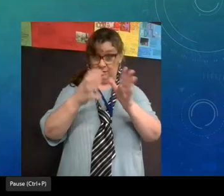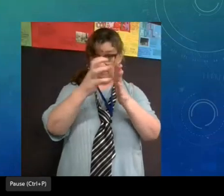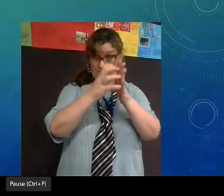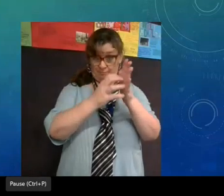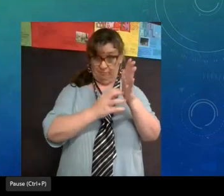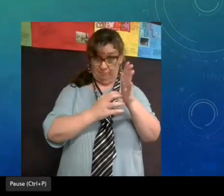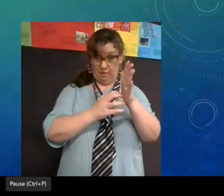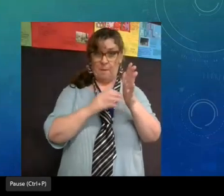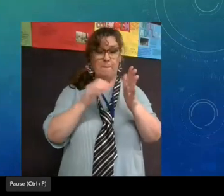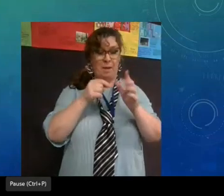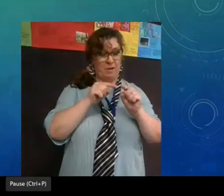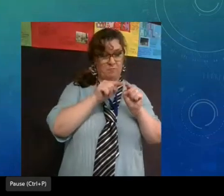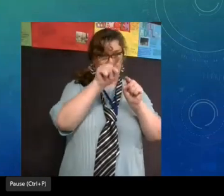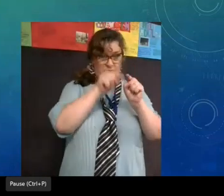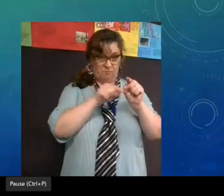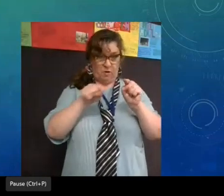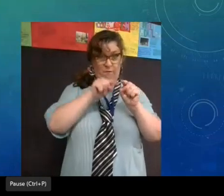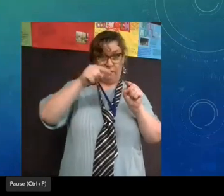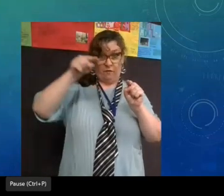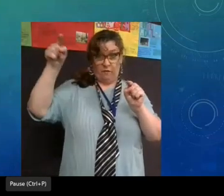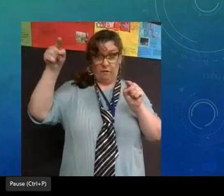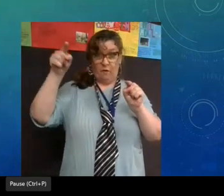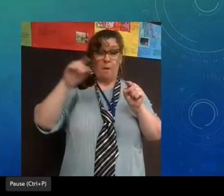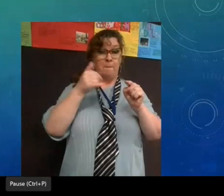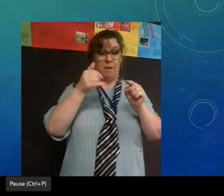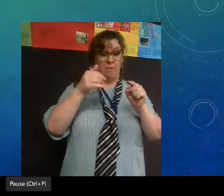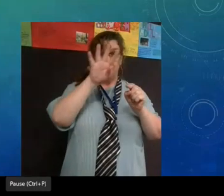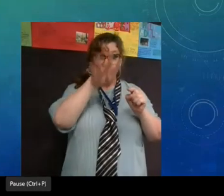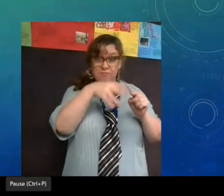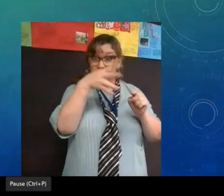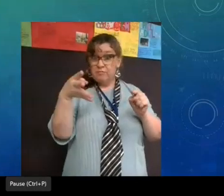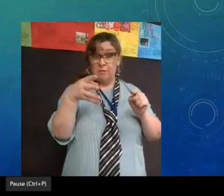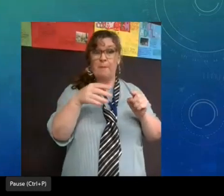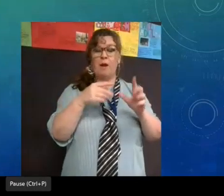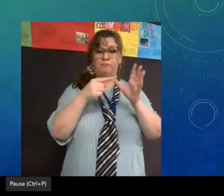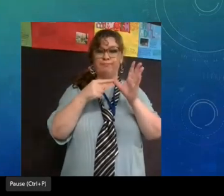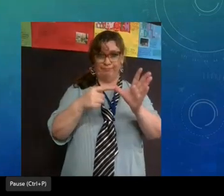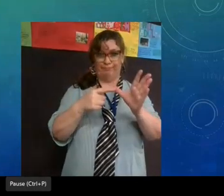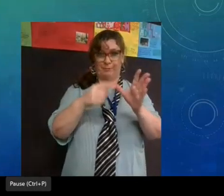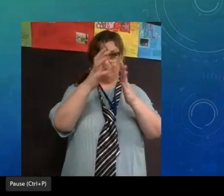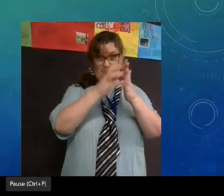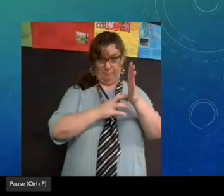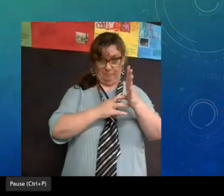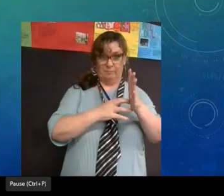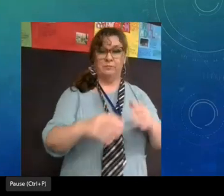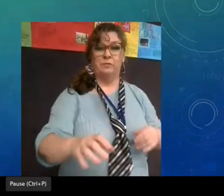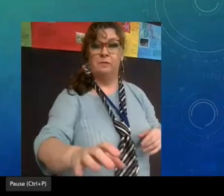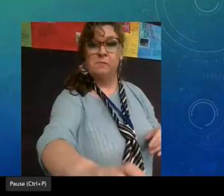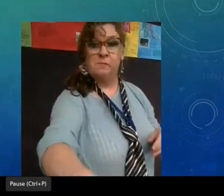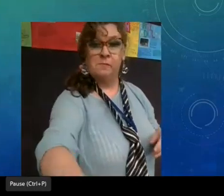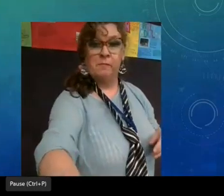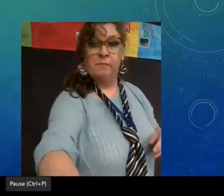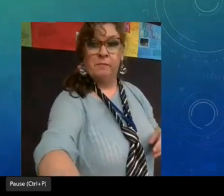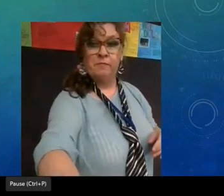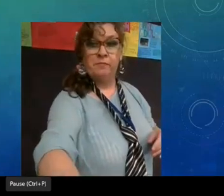answers or results so it could be a graph or it could be a table they're that results